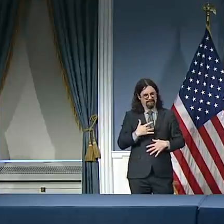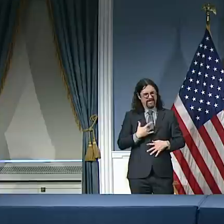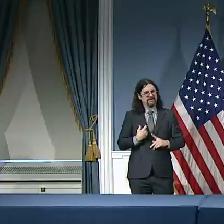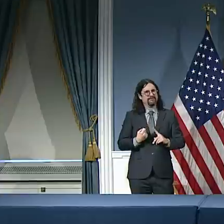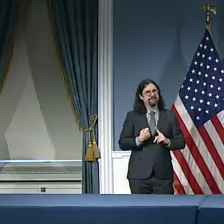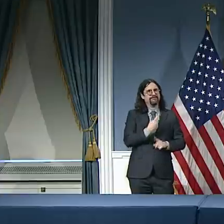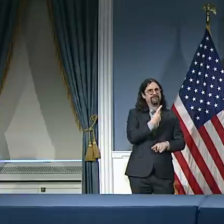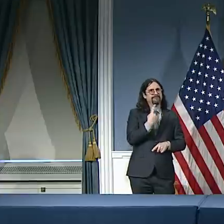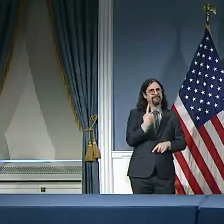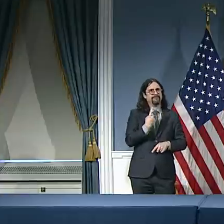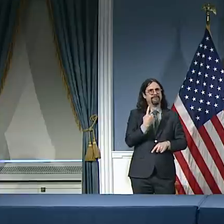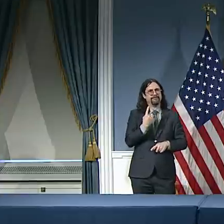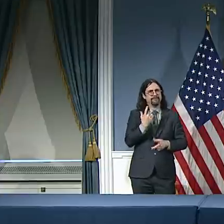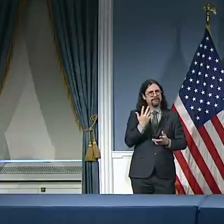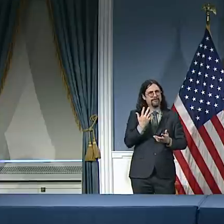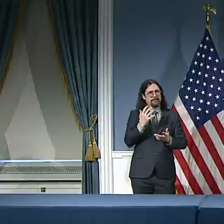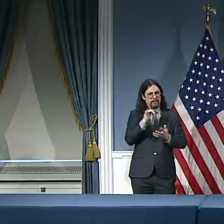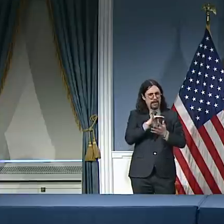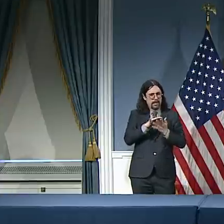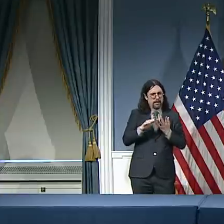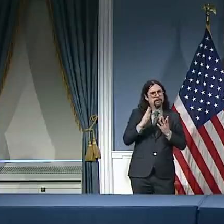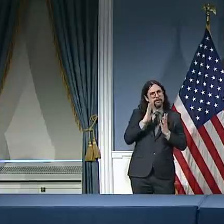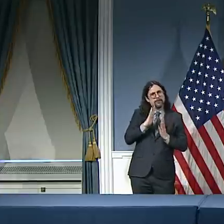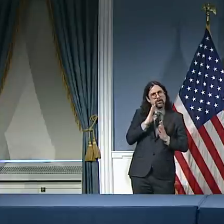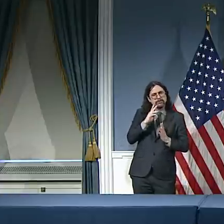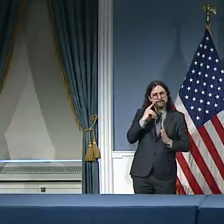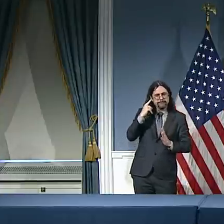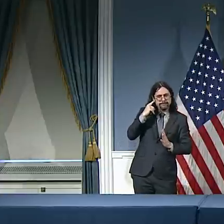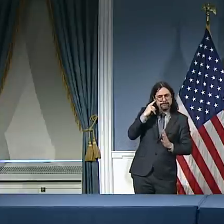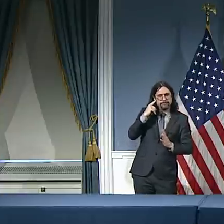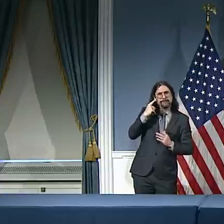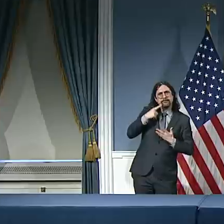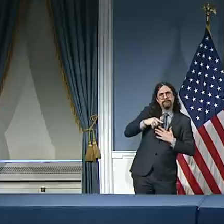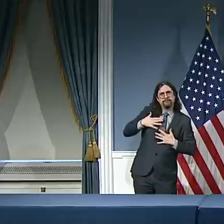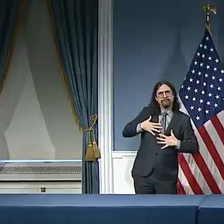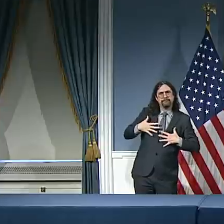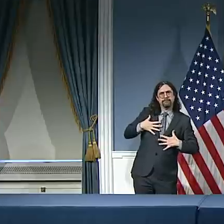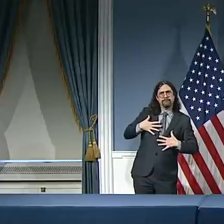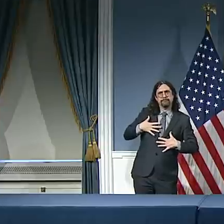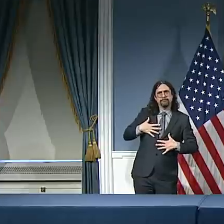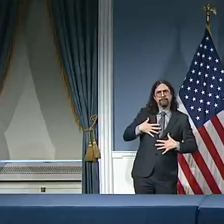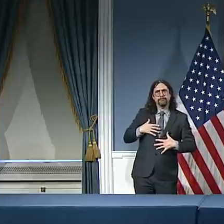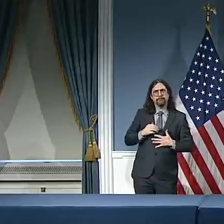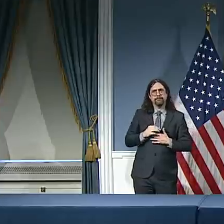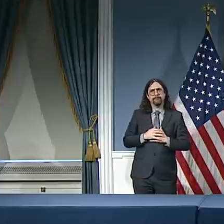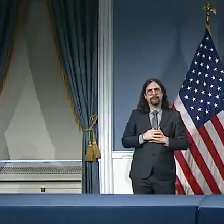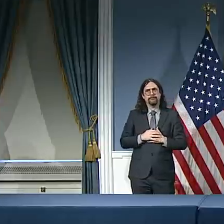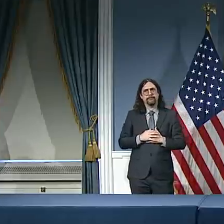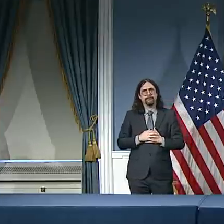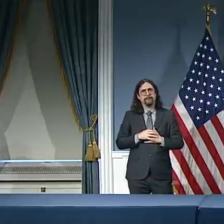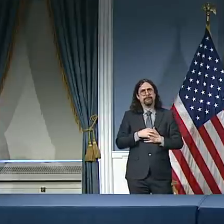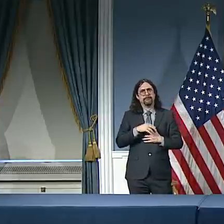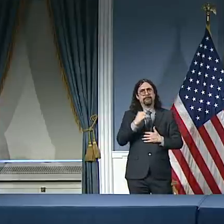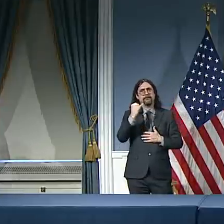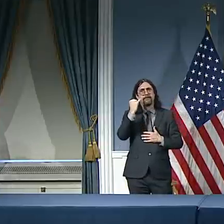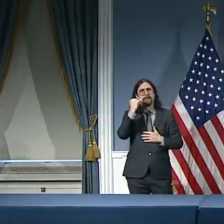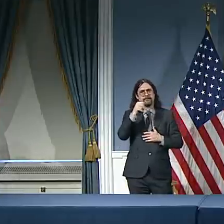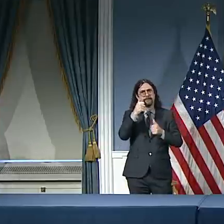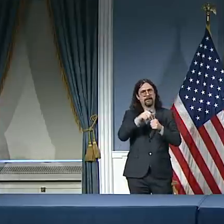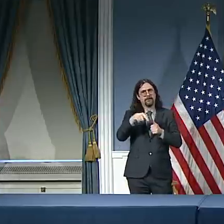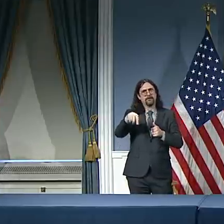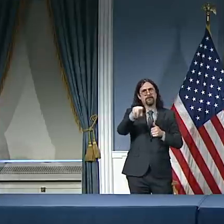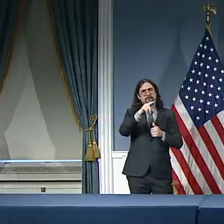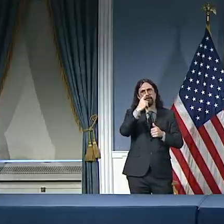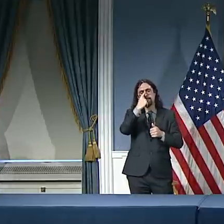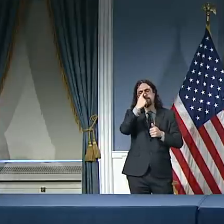overall is to stay home, but that if they're not feeling better within about three to four days to reach out to their doctors.